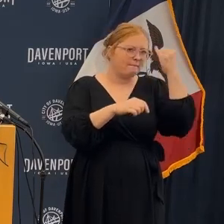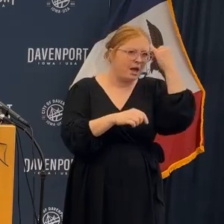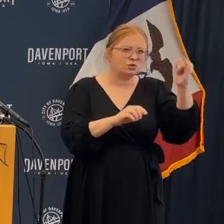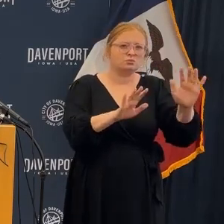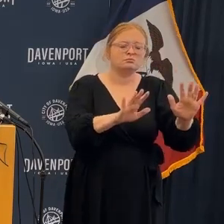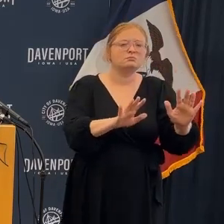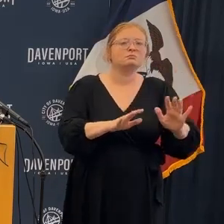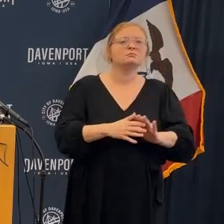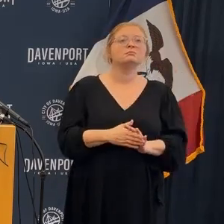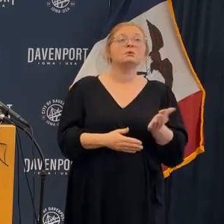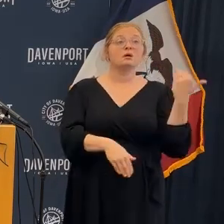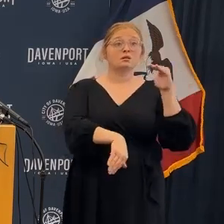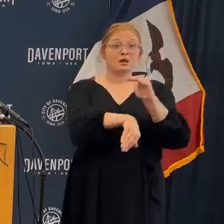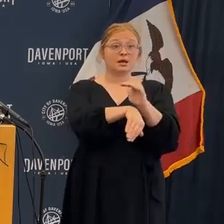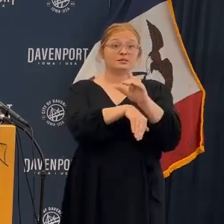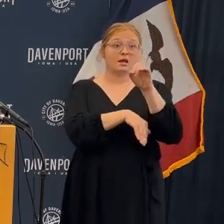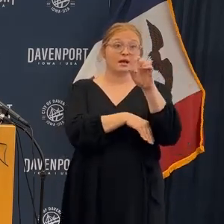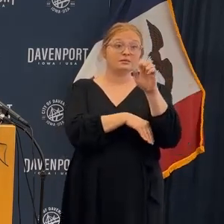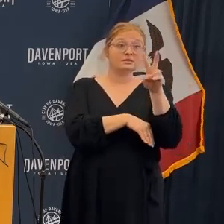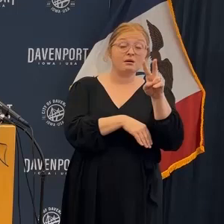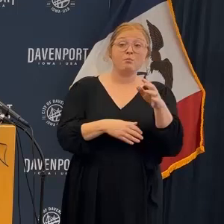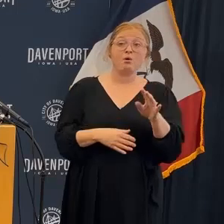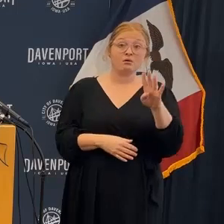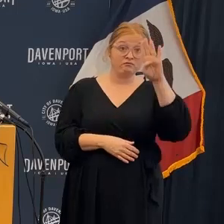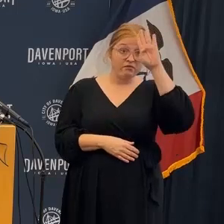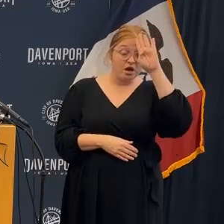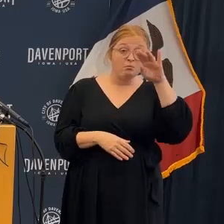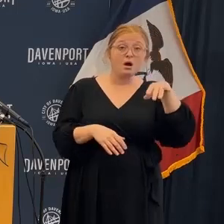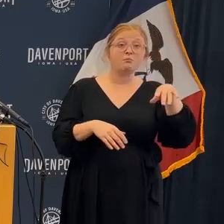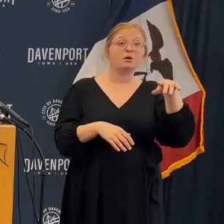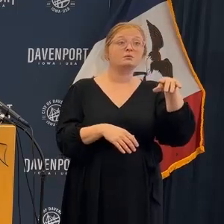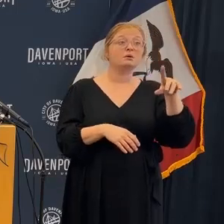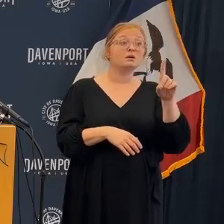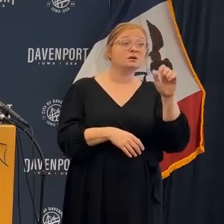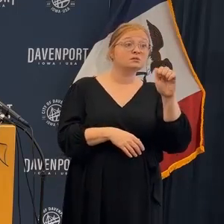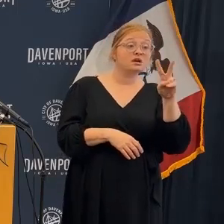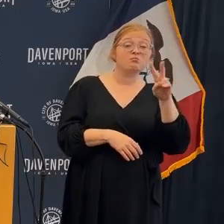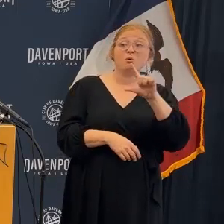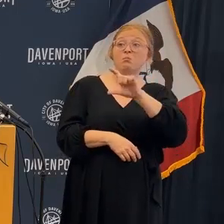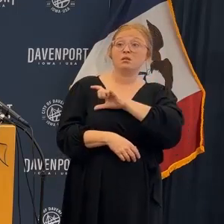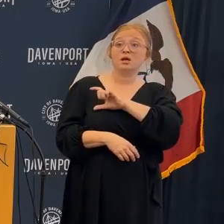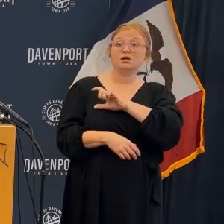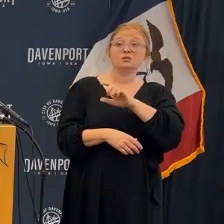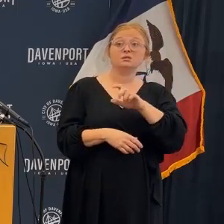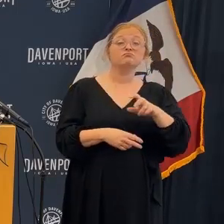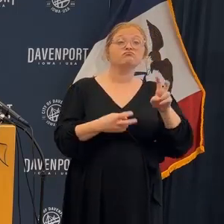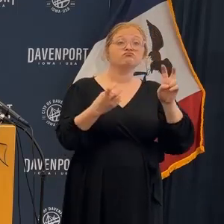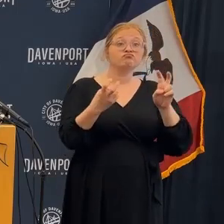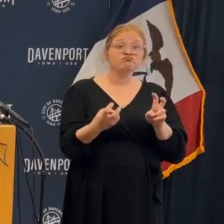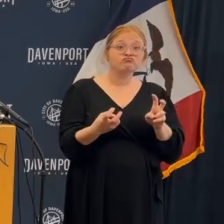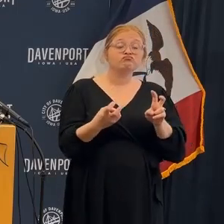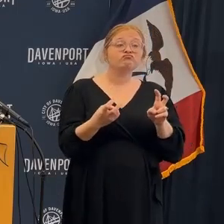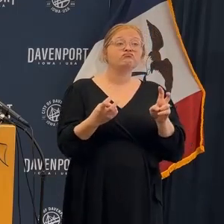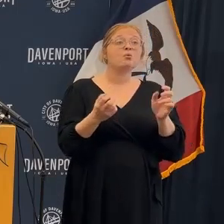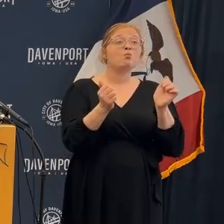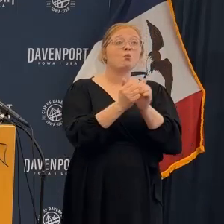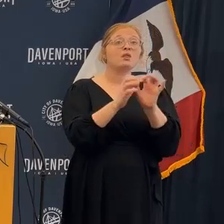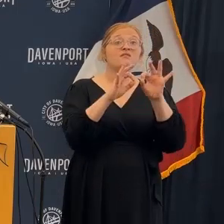Last night, the Davenport Fire Department, Davenport Police Department met with the families of the two particular